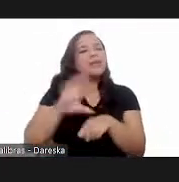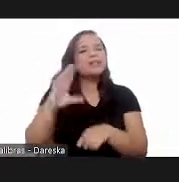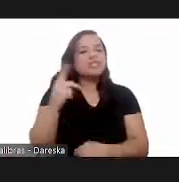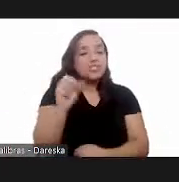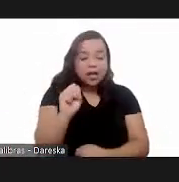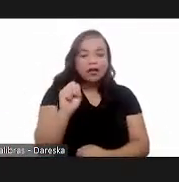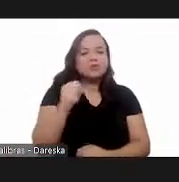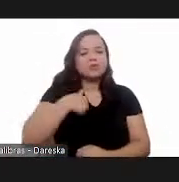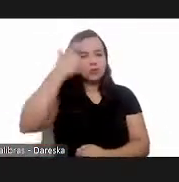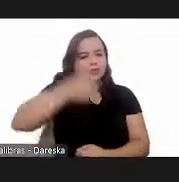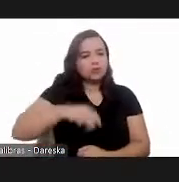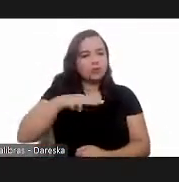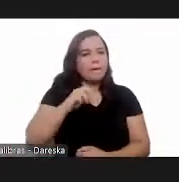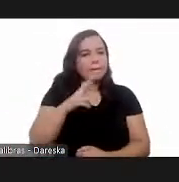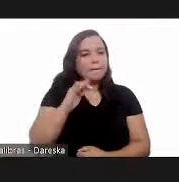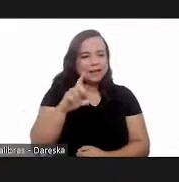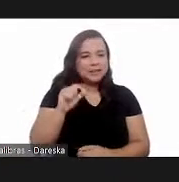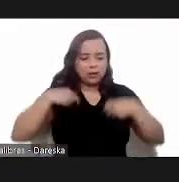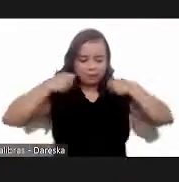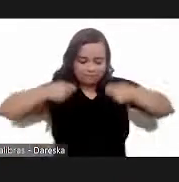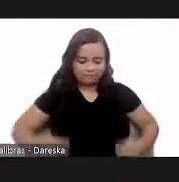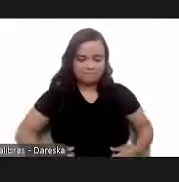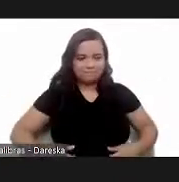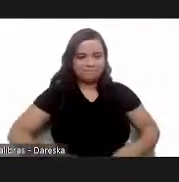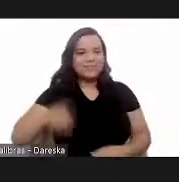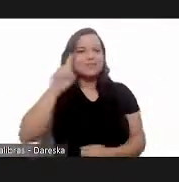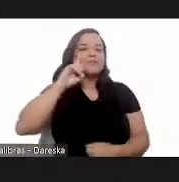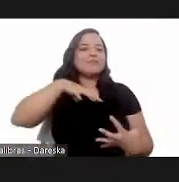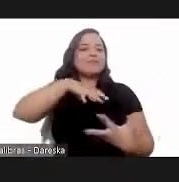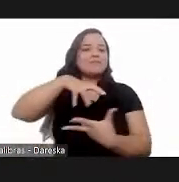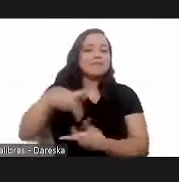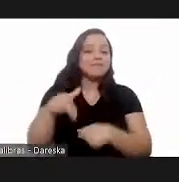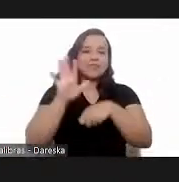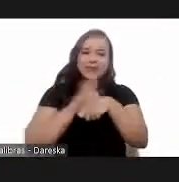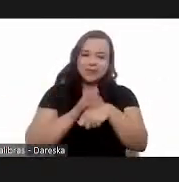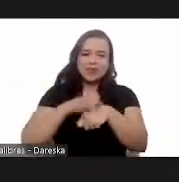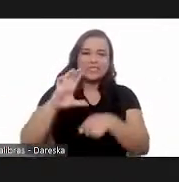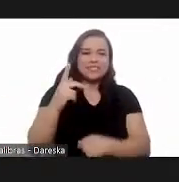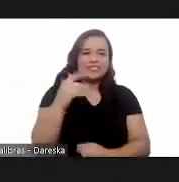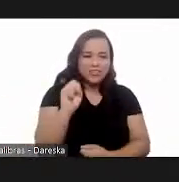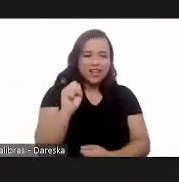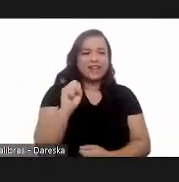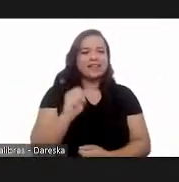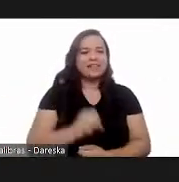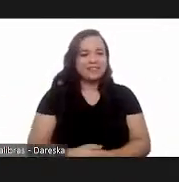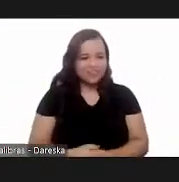I'm Marcelino Huertas. I am wearing the jersey of World Chagas Disease.